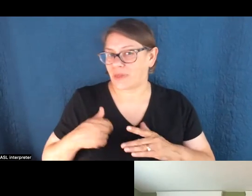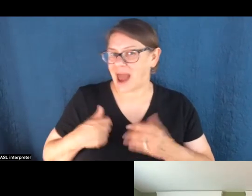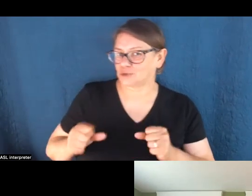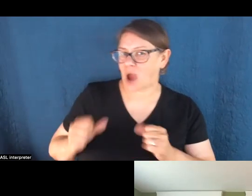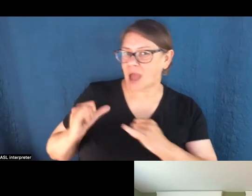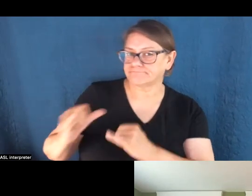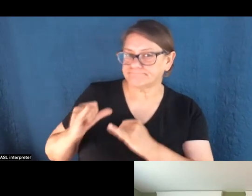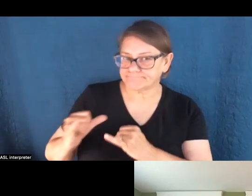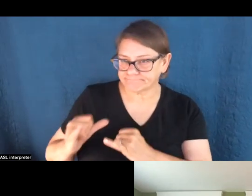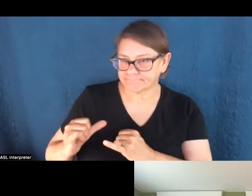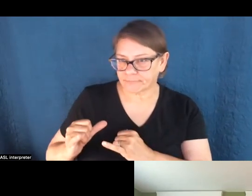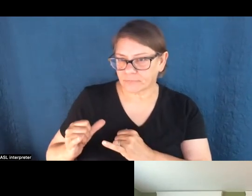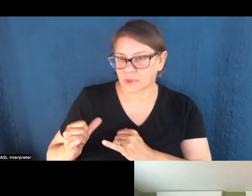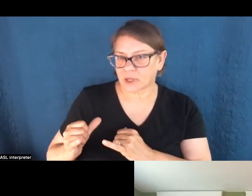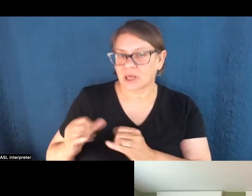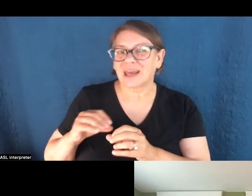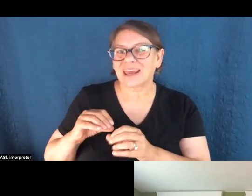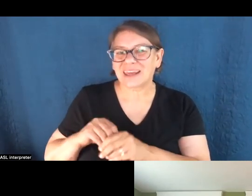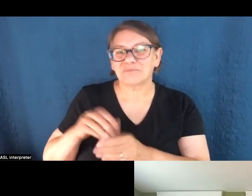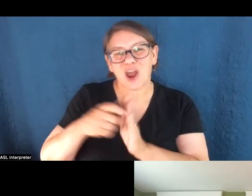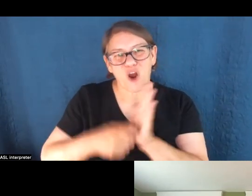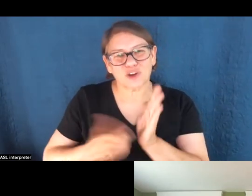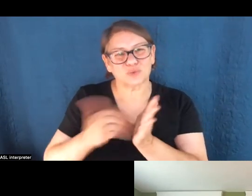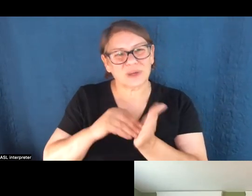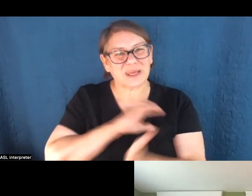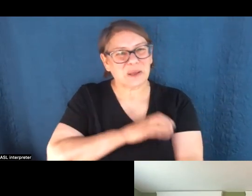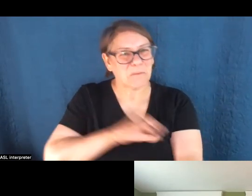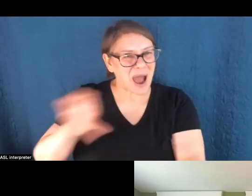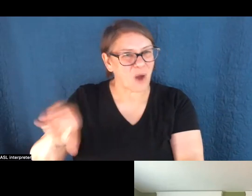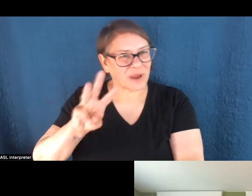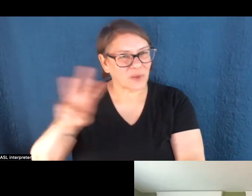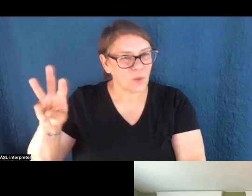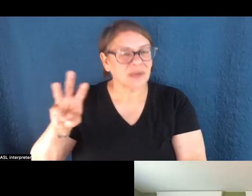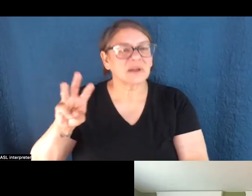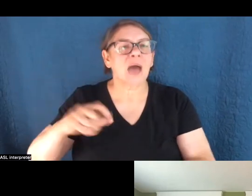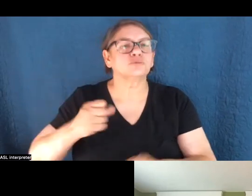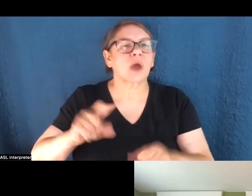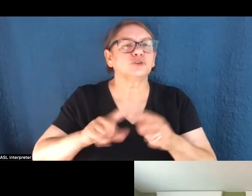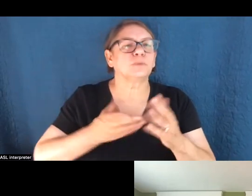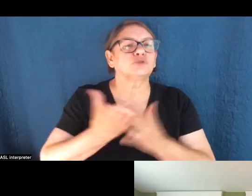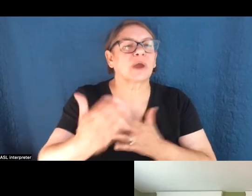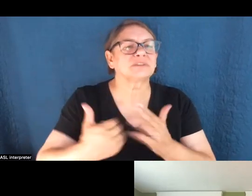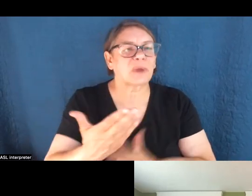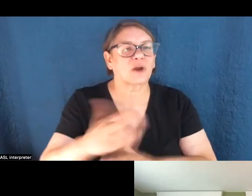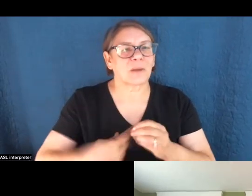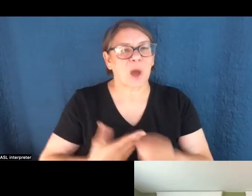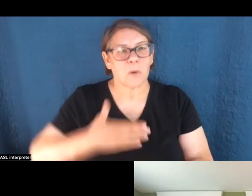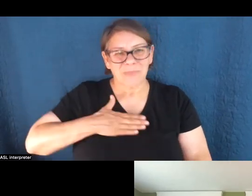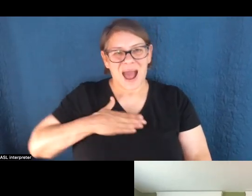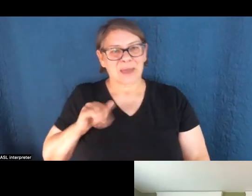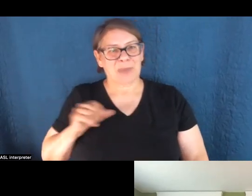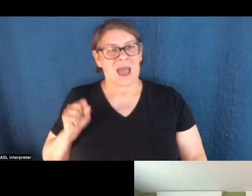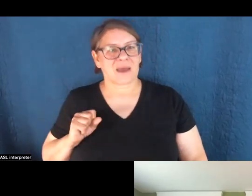in repowering the West and in boiling point is to be just really transparent about where I'm coming from and what my own biases are.